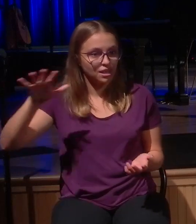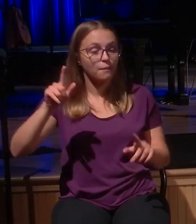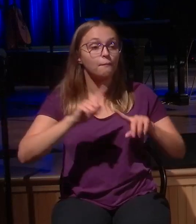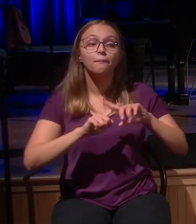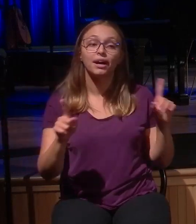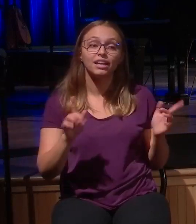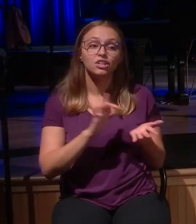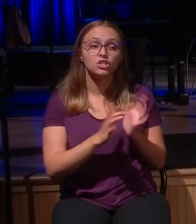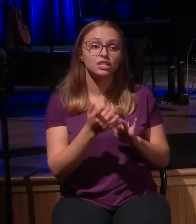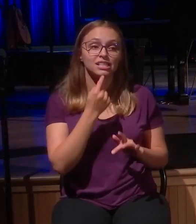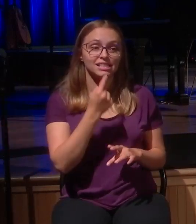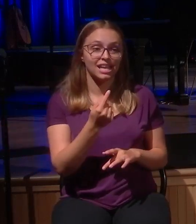furthest from the kingdom.